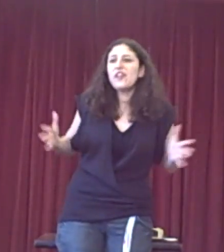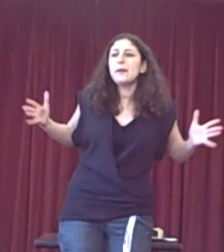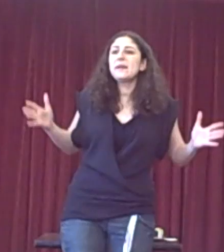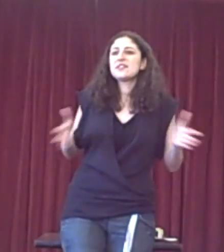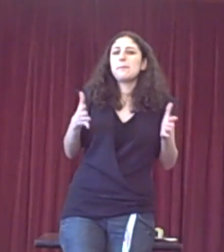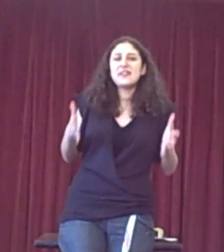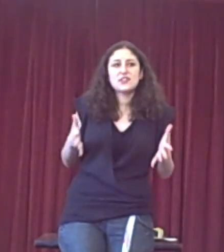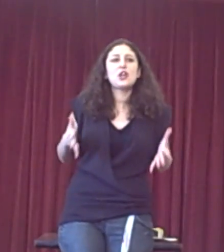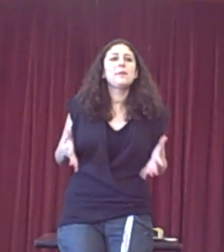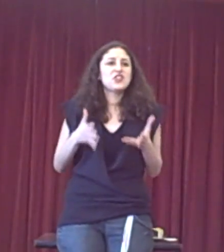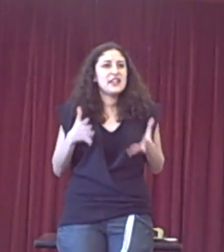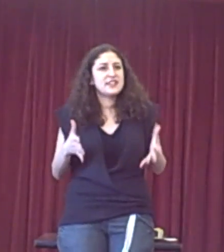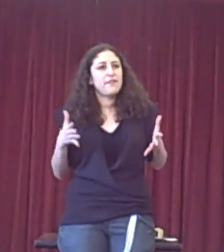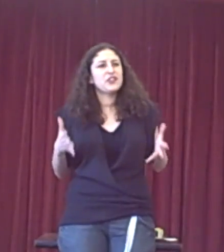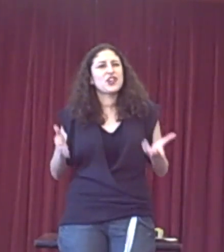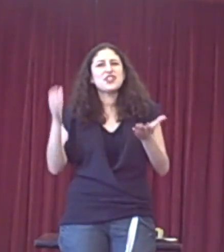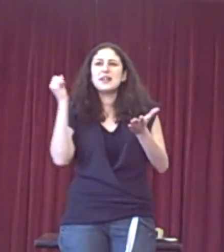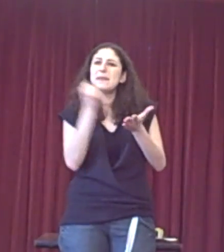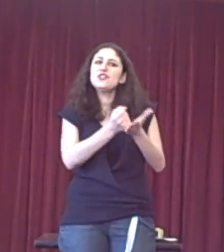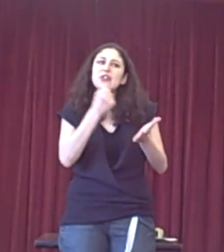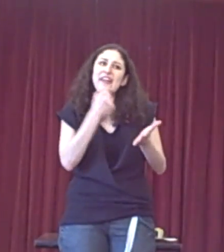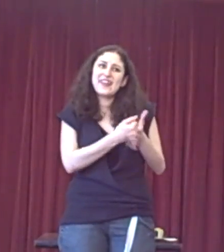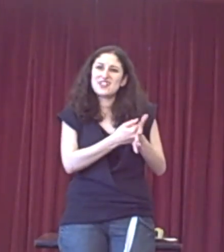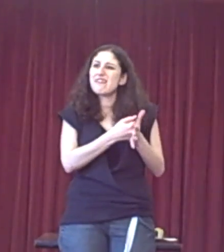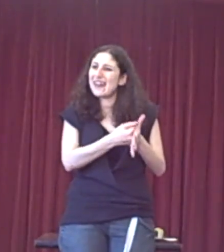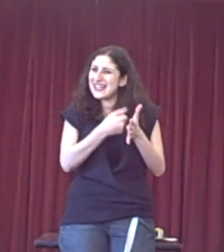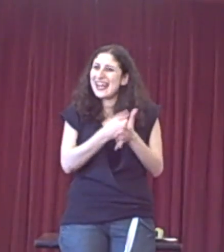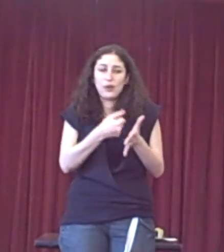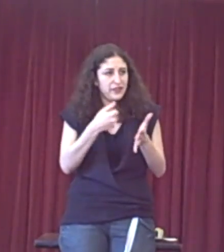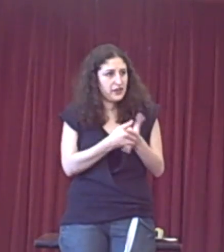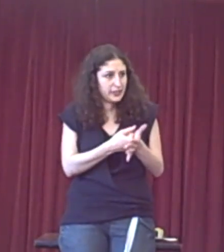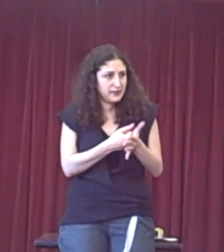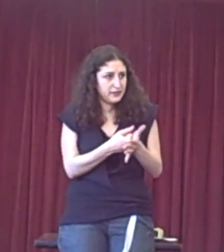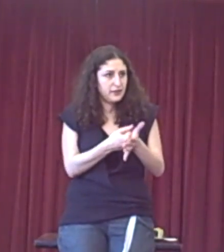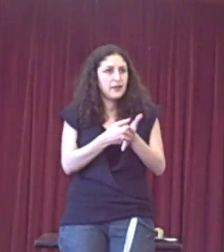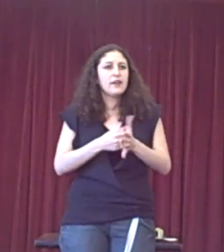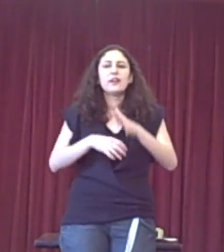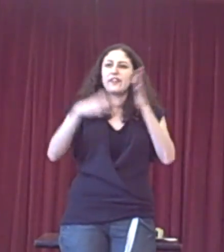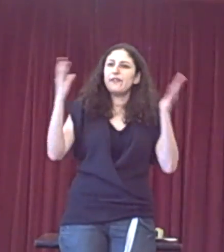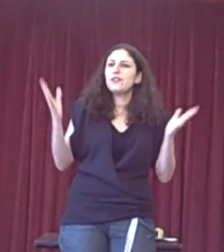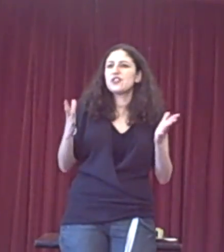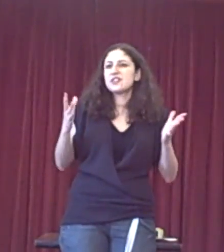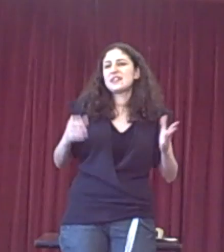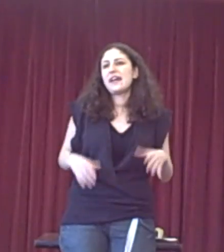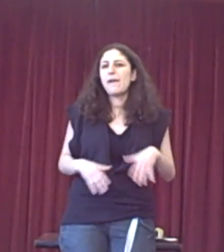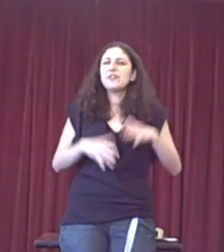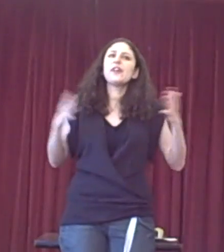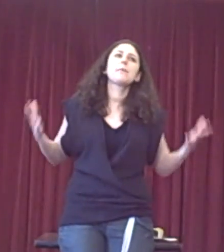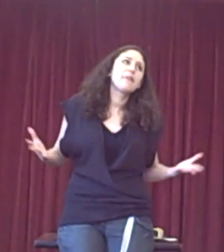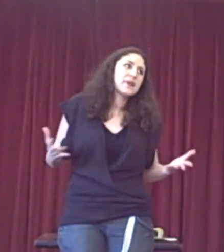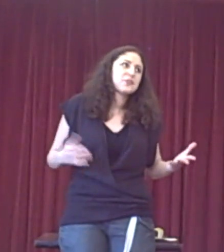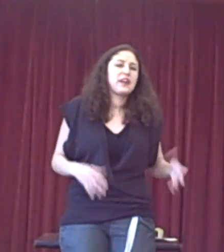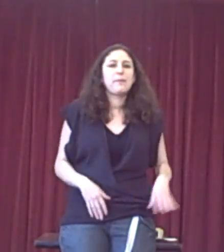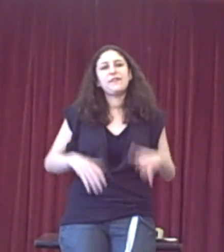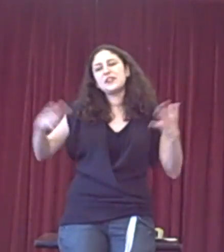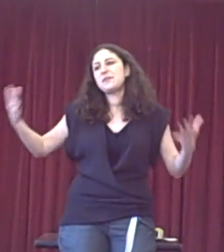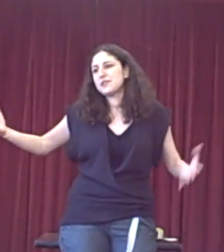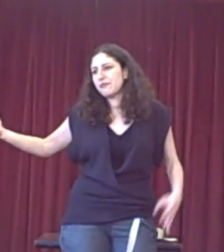thing, but it makes it so much easier for the judges, and it means you get that direct hit on the argument. Because if you're just saying, I'm starting my rebuttal now, my first piece of